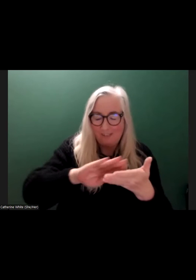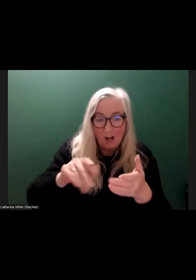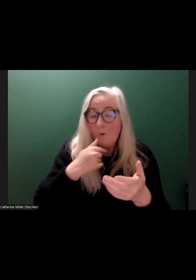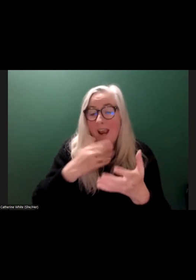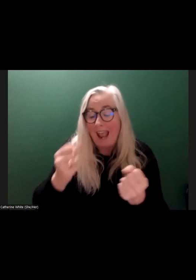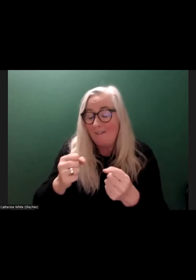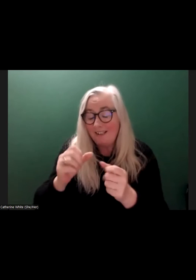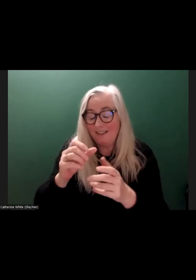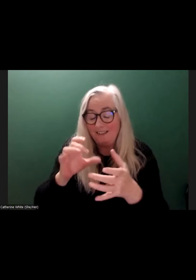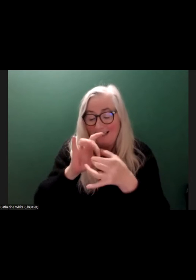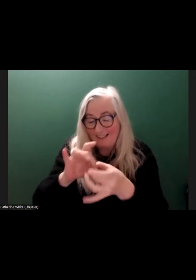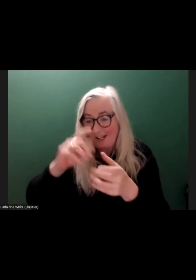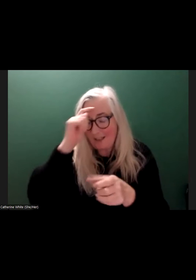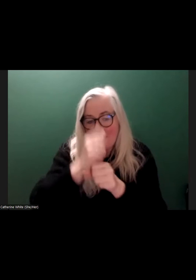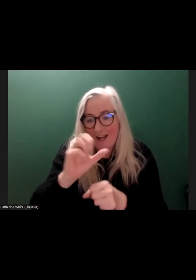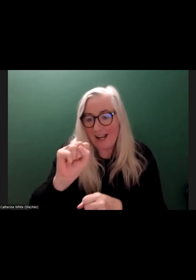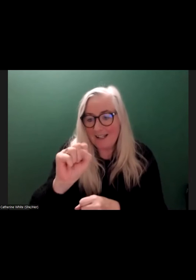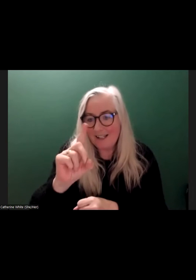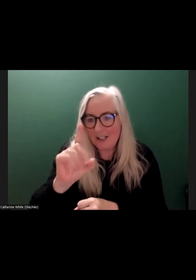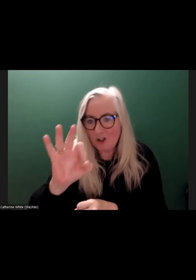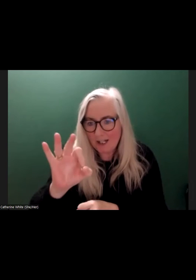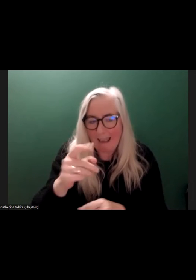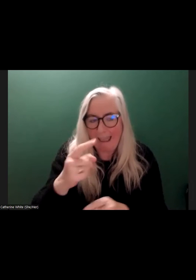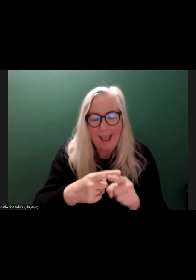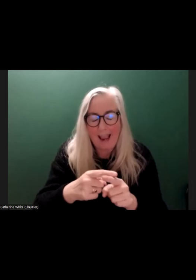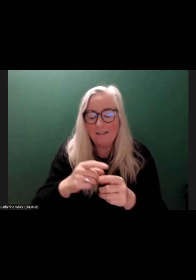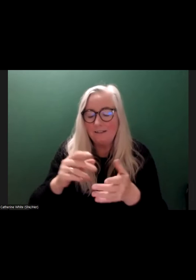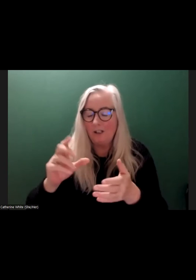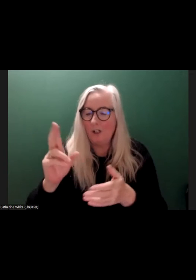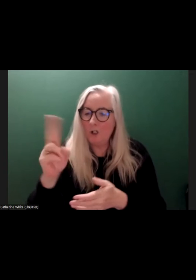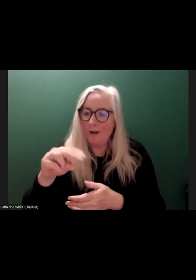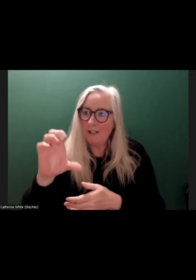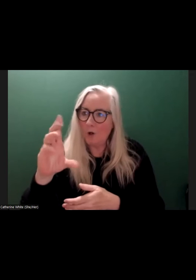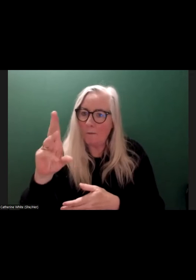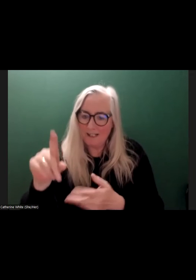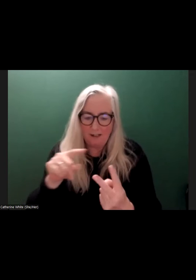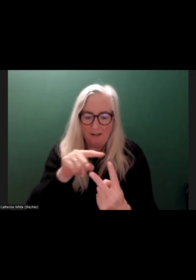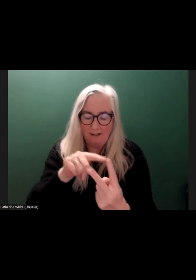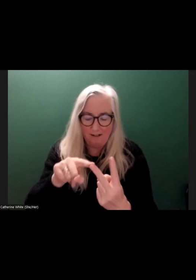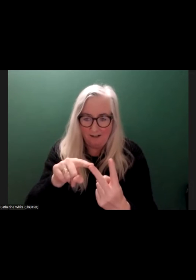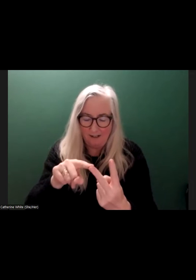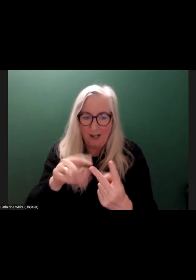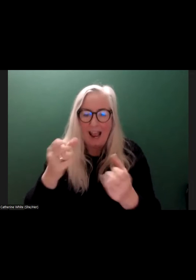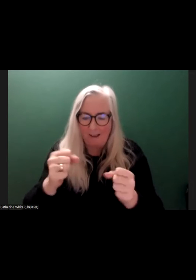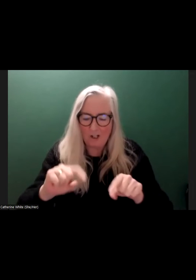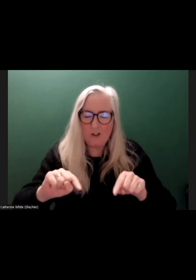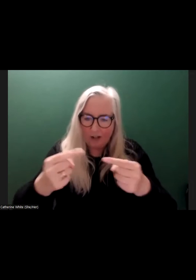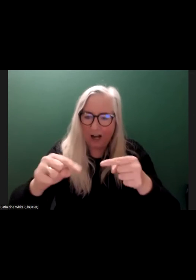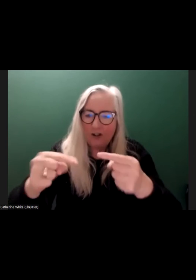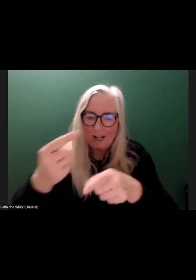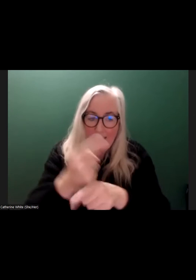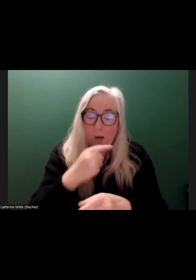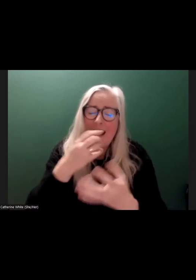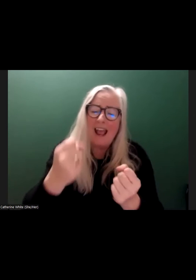sustainable development goals, but interacting with this Convention on Rights of Disabled People. So there's some of the challenges there, but it's also a positive